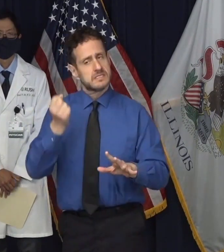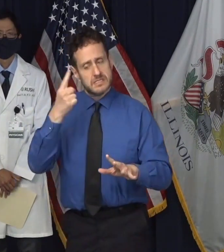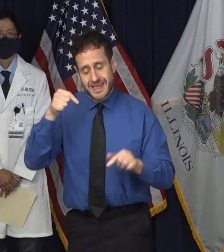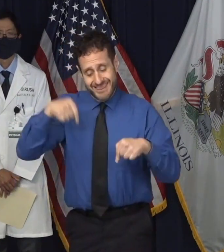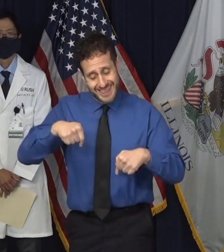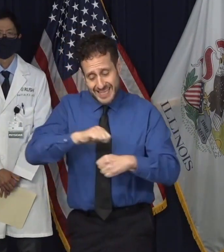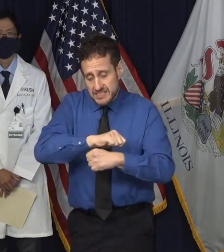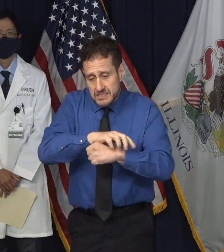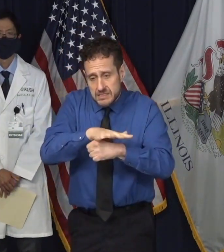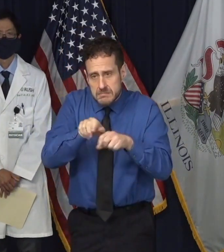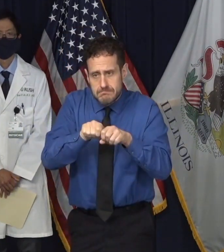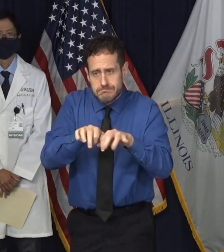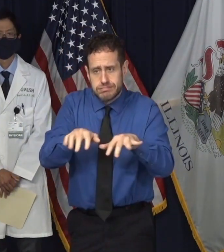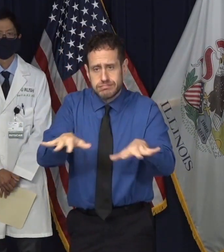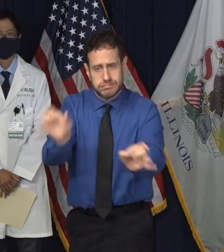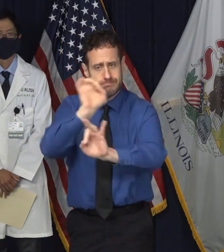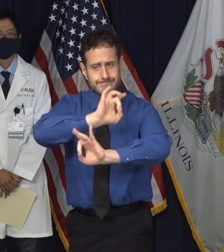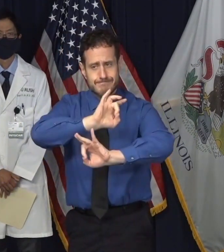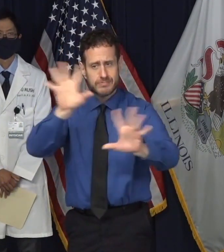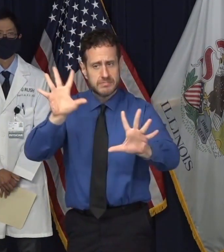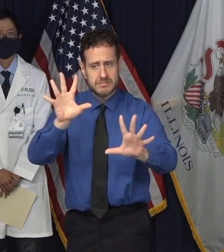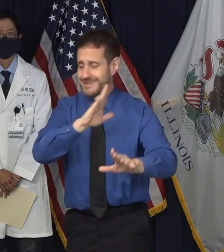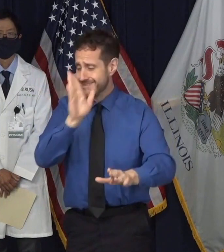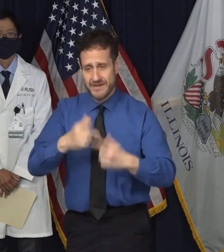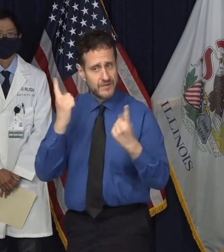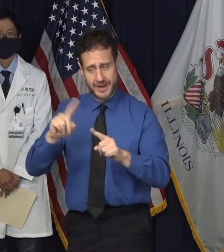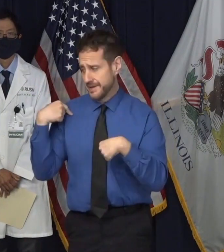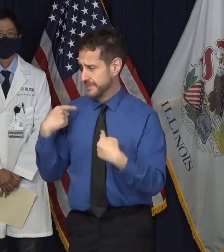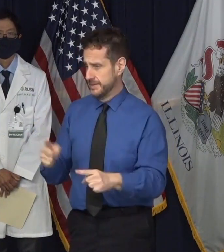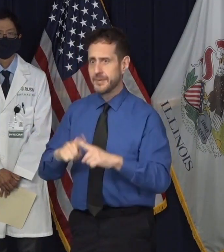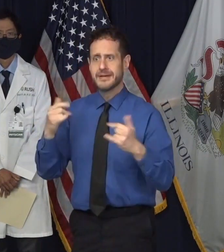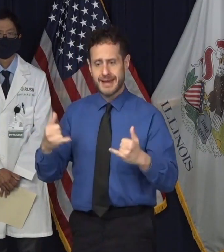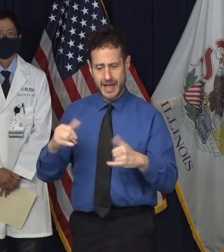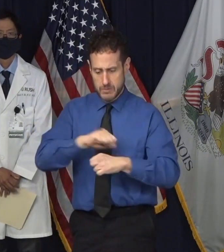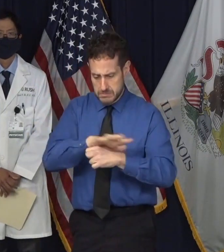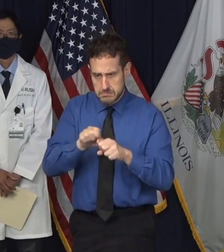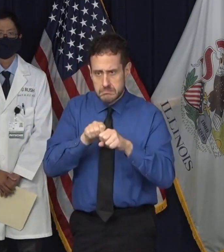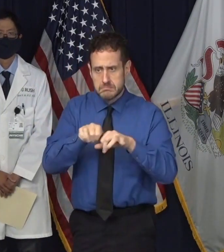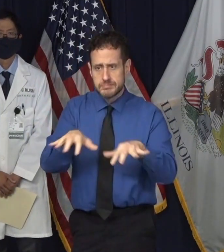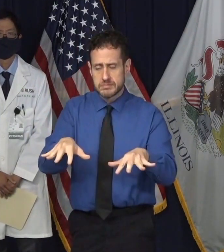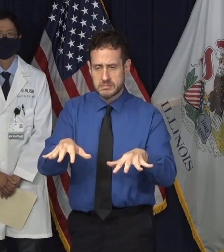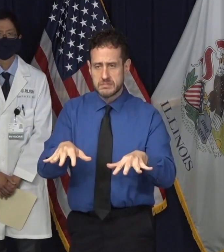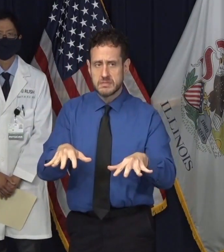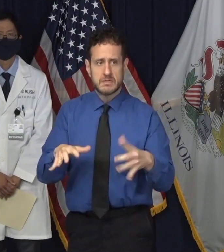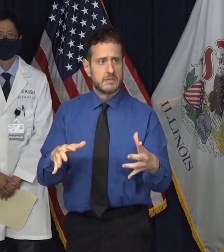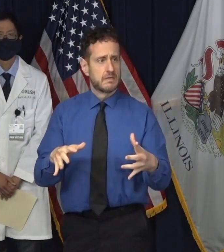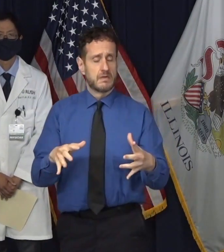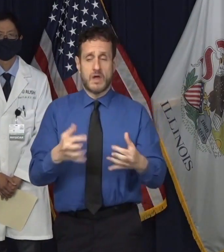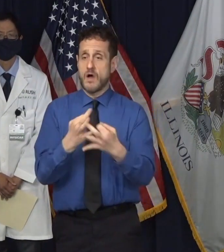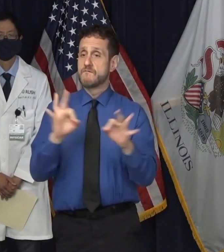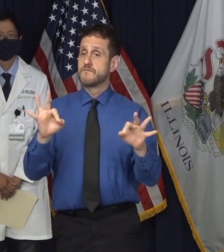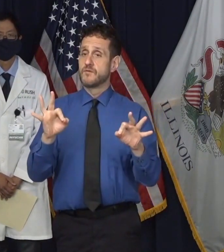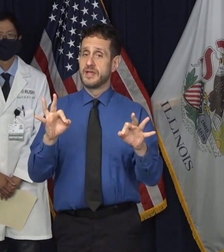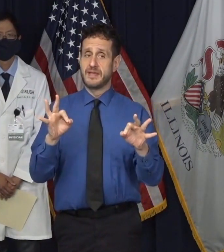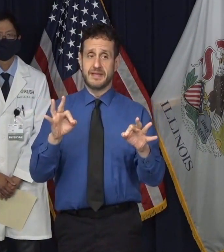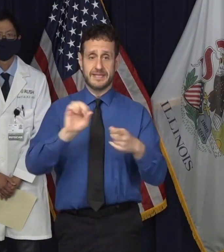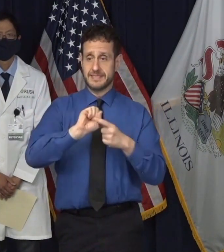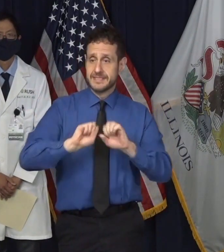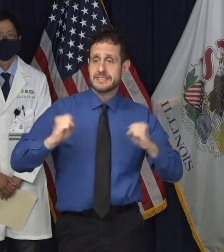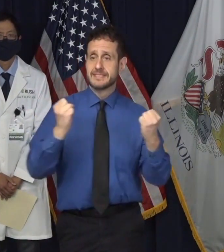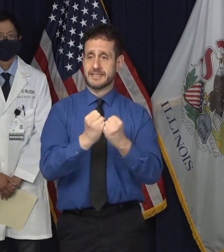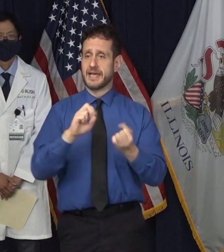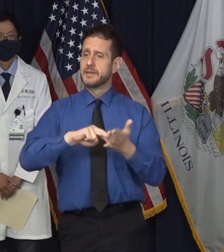unprecedented moment in our country. Living together in a free society means neighbors protecting each other